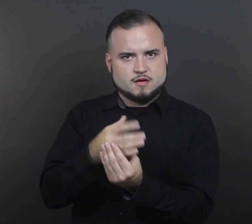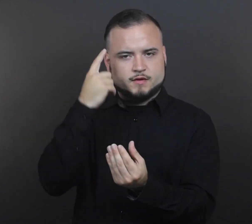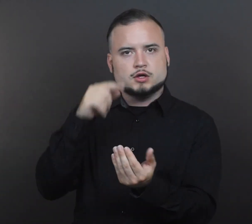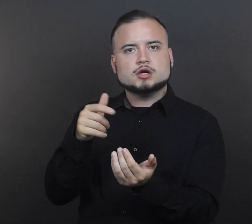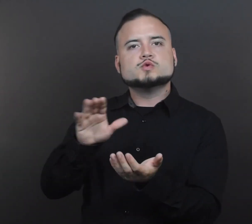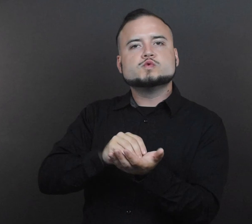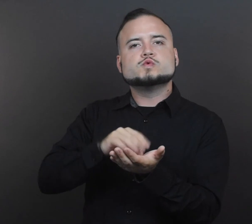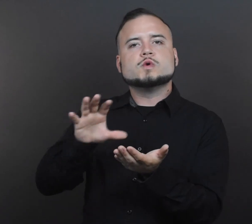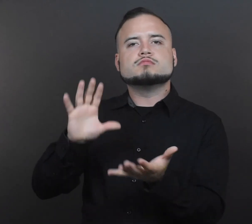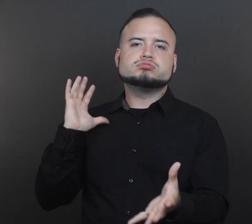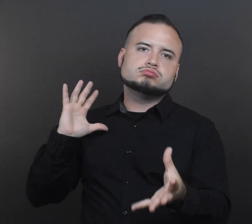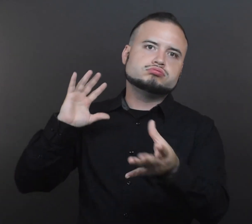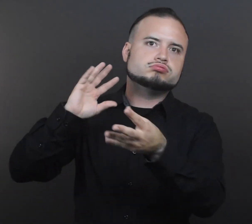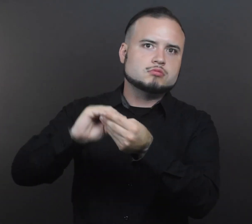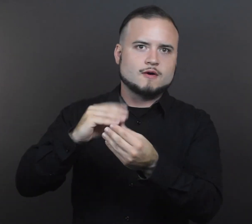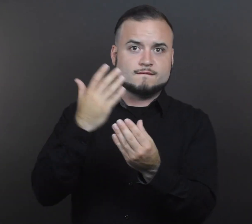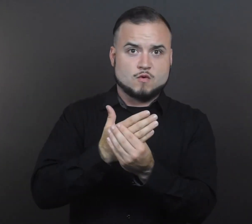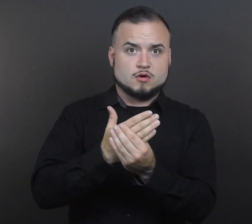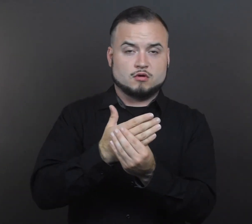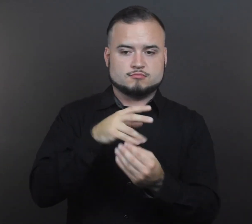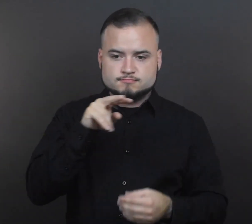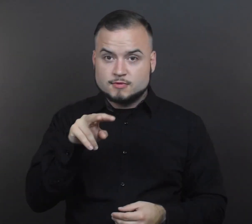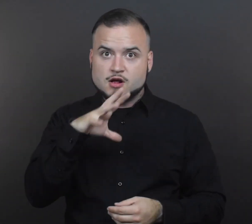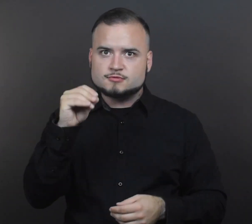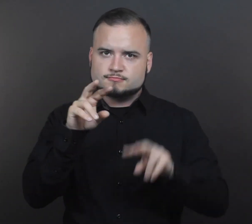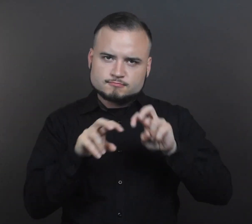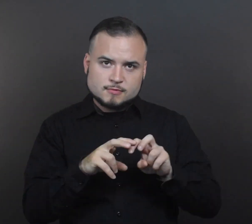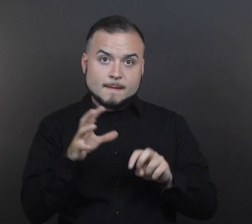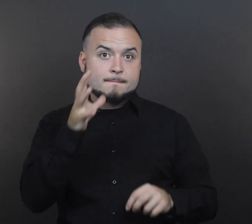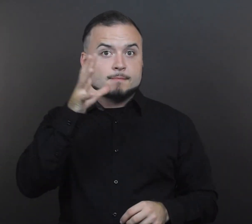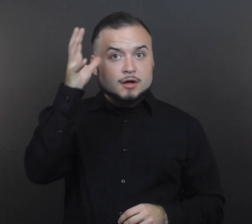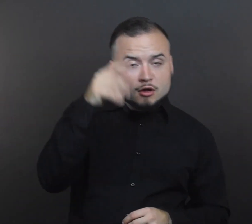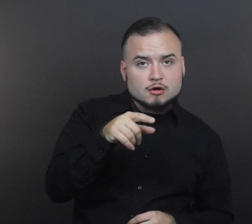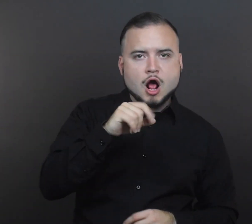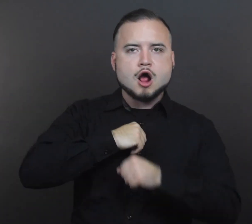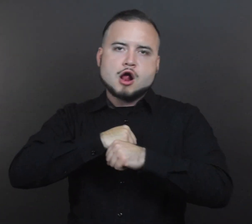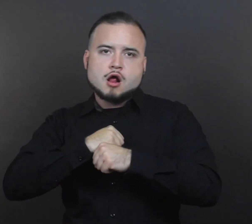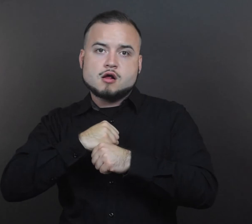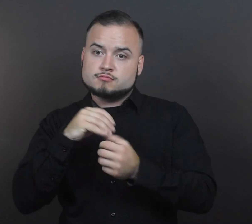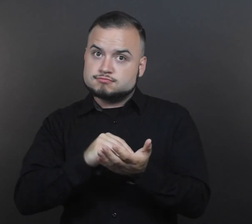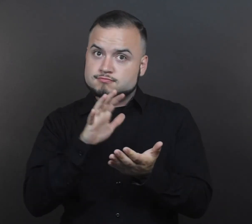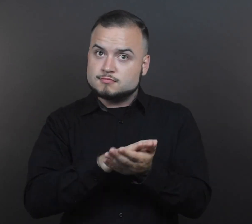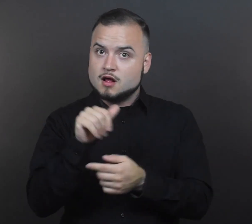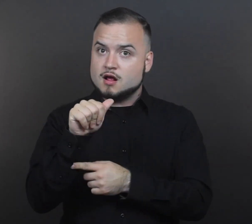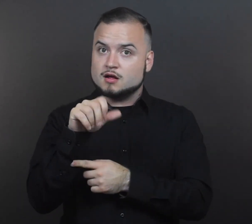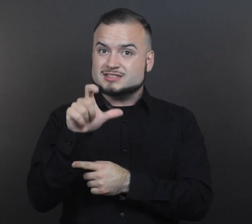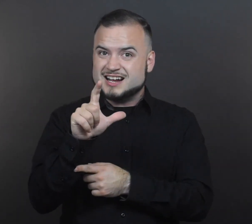student's cumulative folder and that parent-guardian indicated ASL for one or